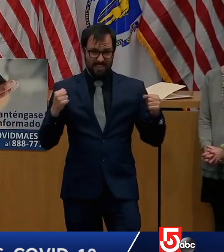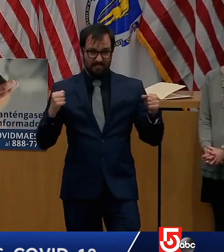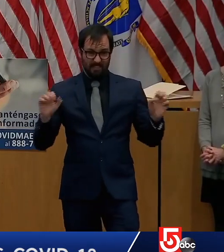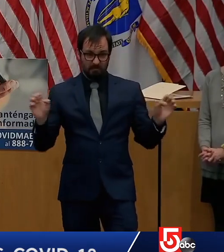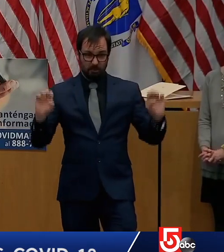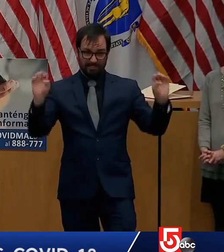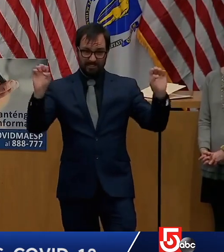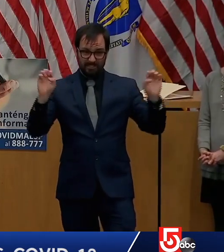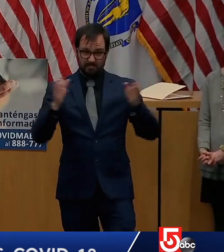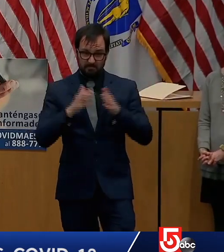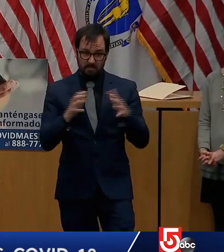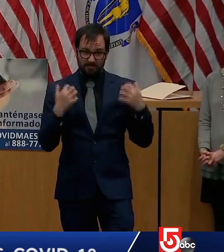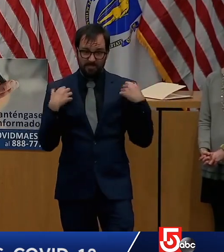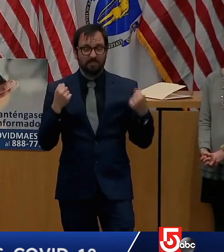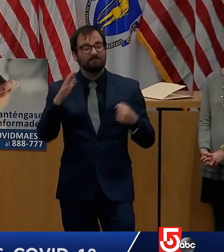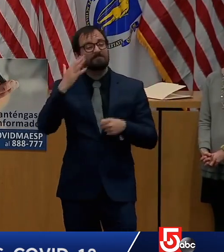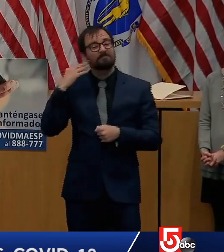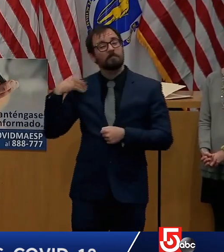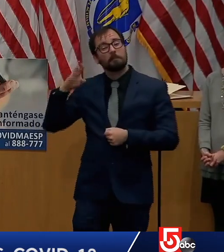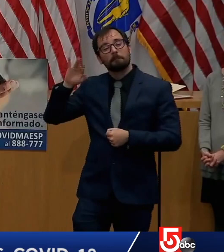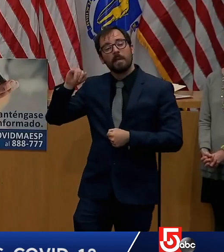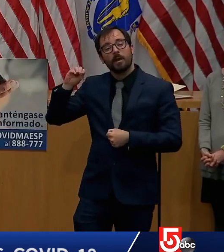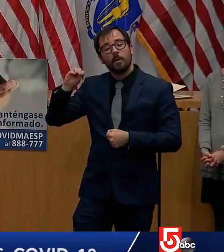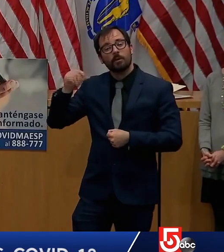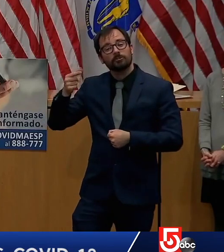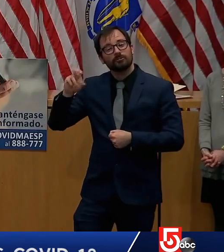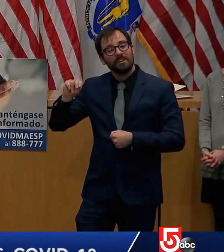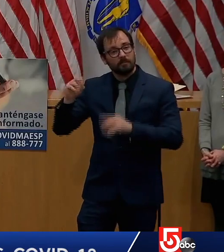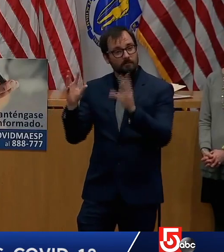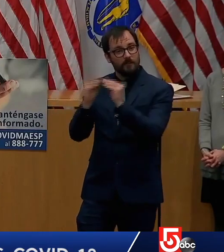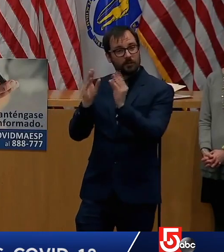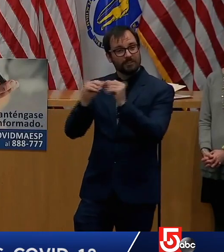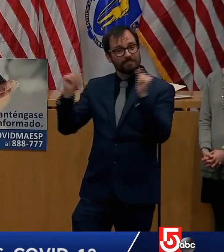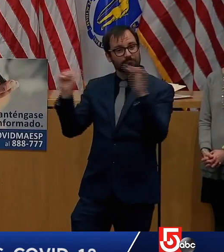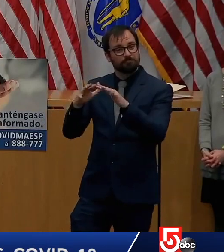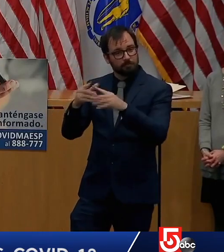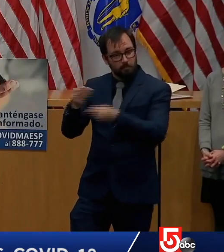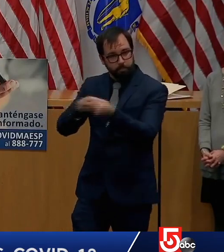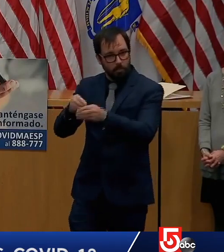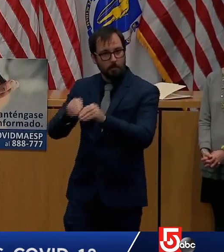for all intents and purposes of coronavirus in Eastern Massachusetts.